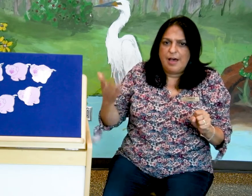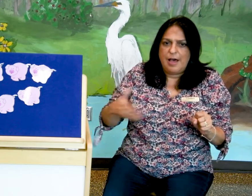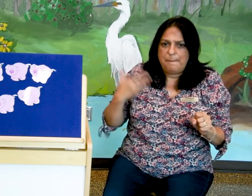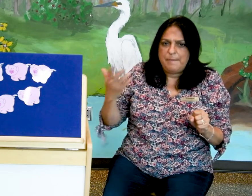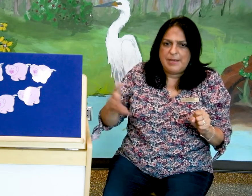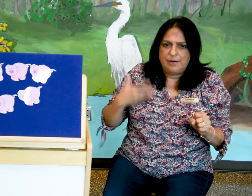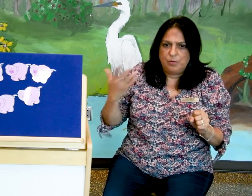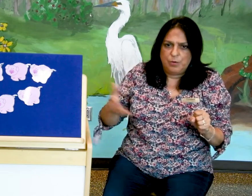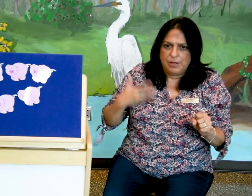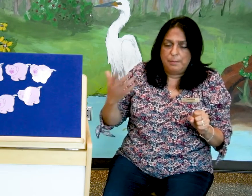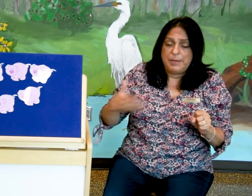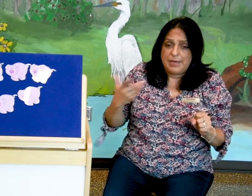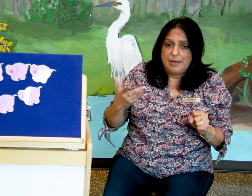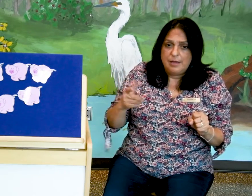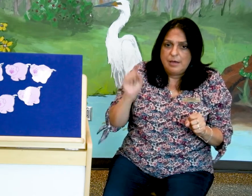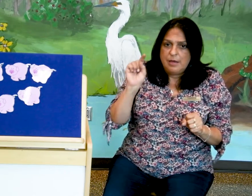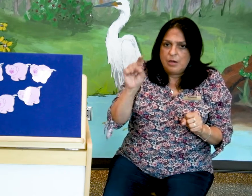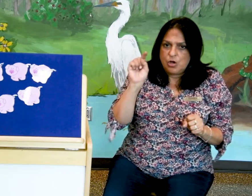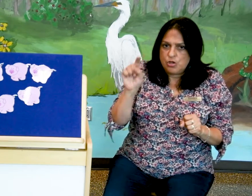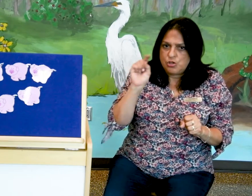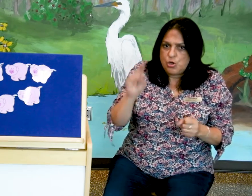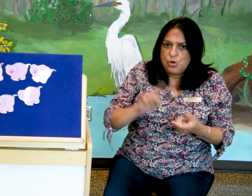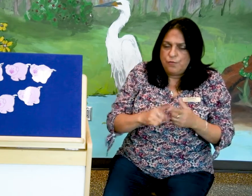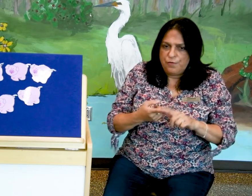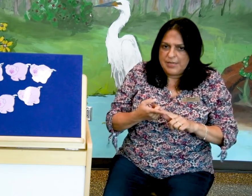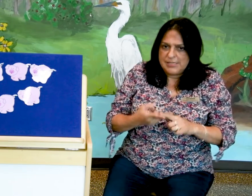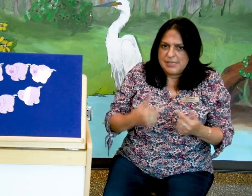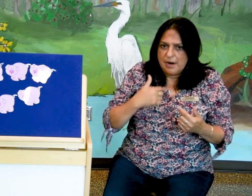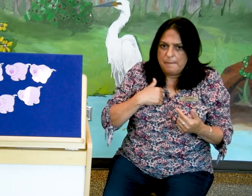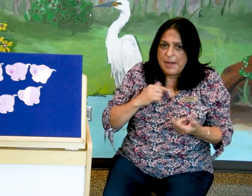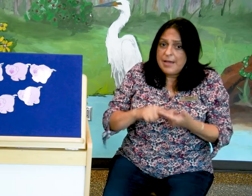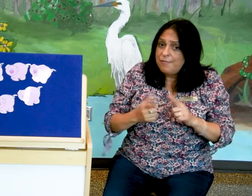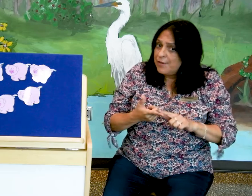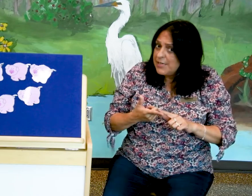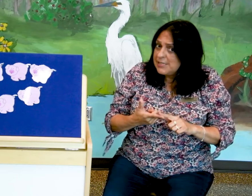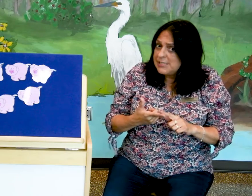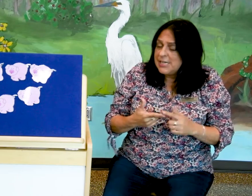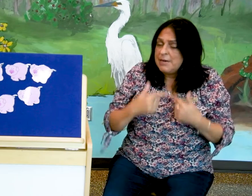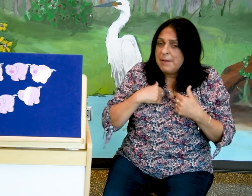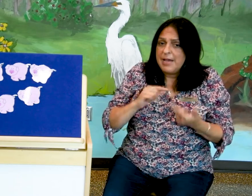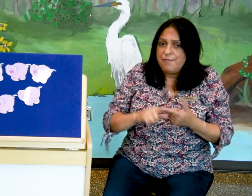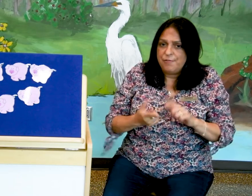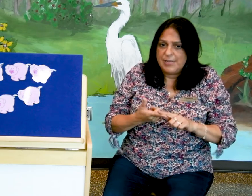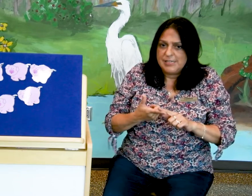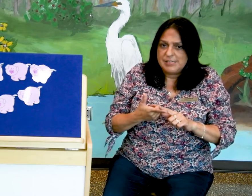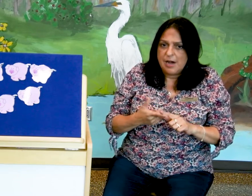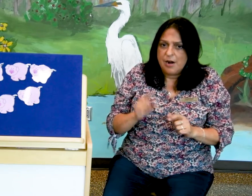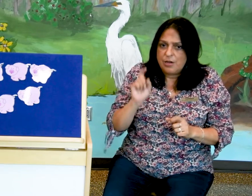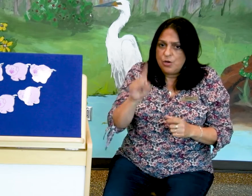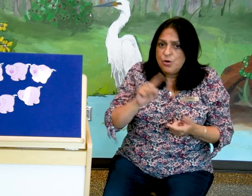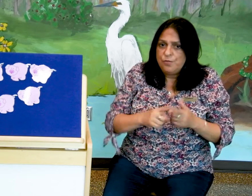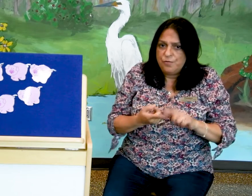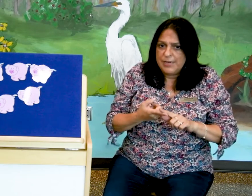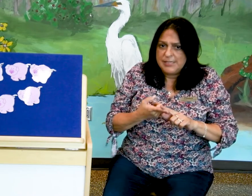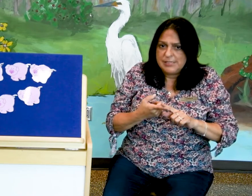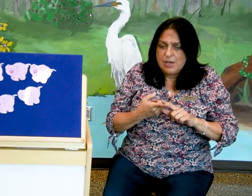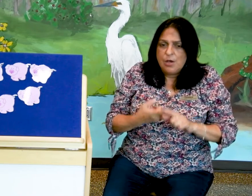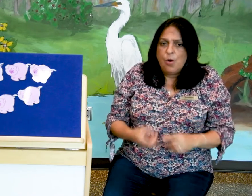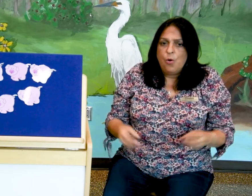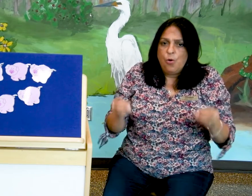happier we'll be. Because your friends are my friends, and my friends are your friends, oh